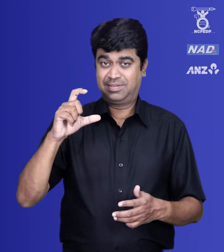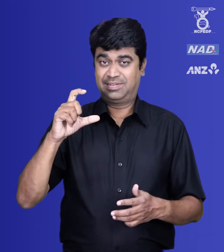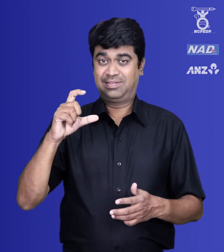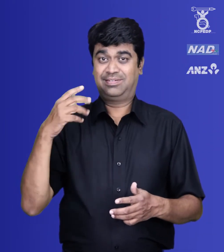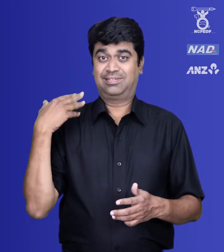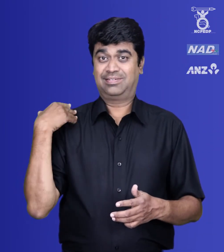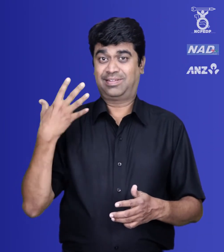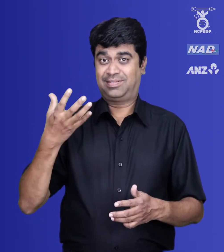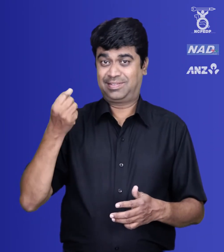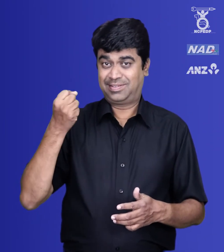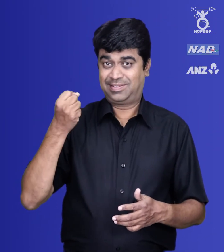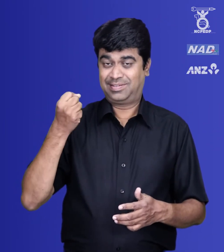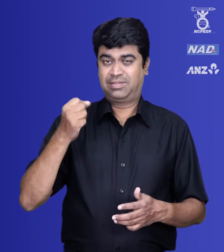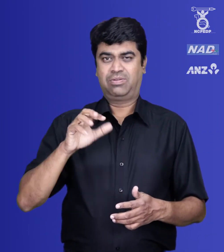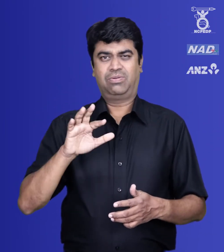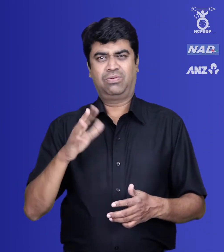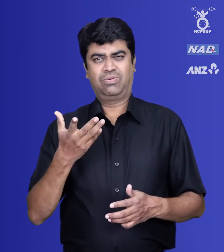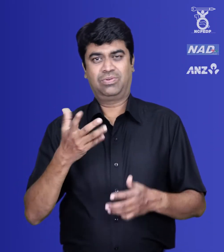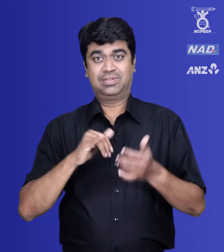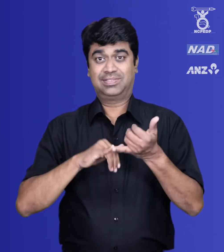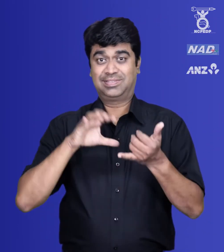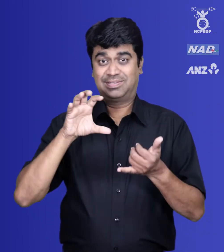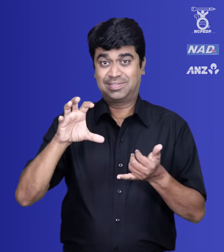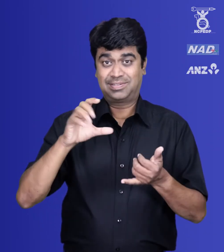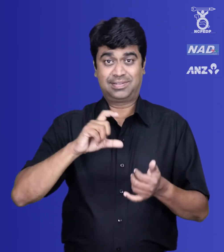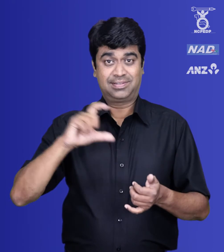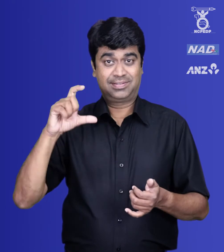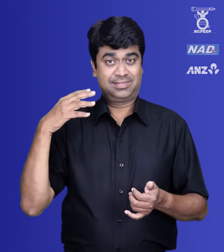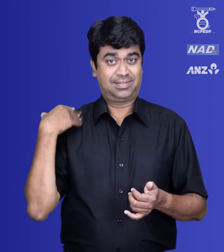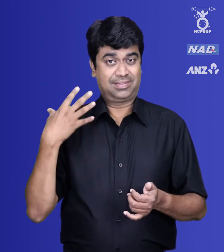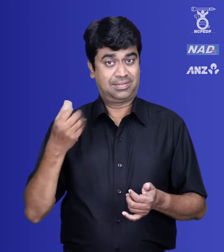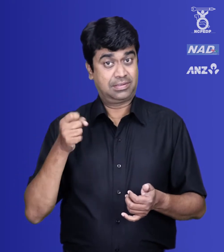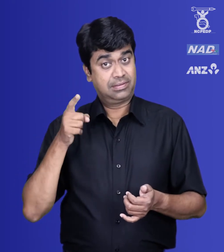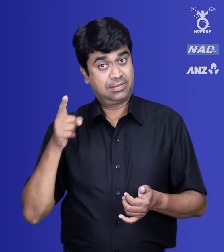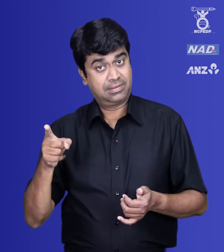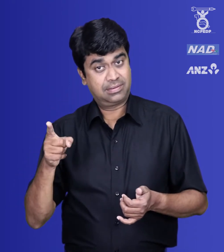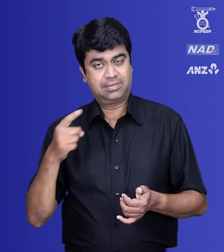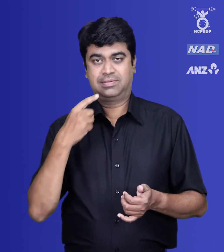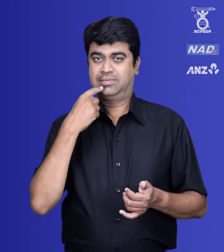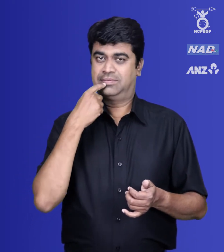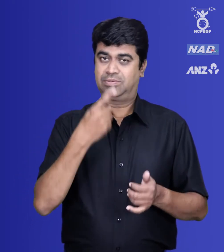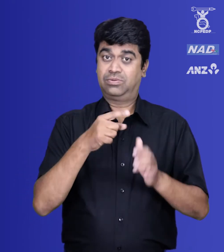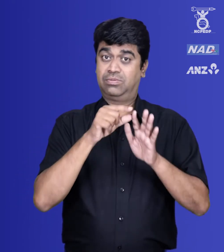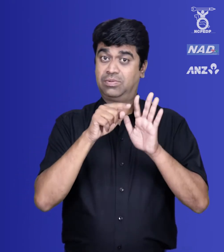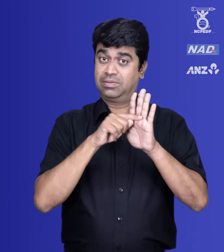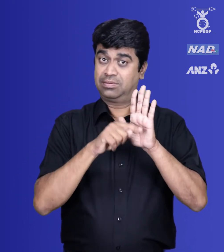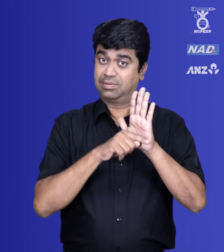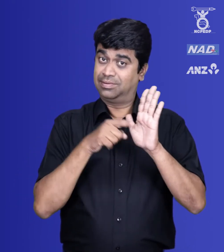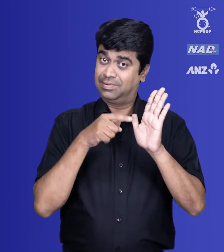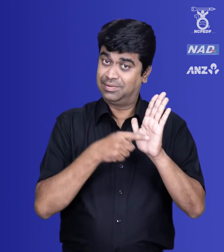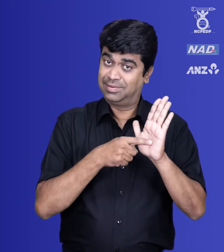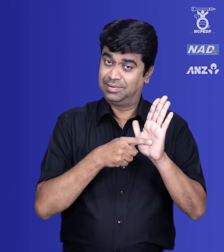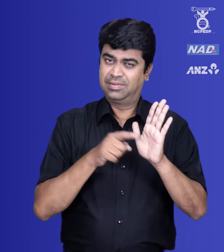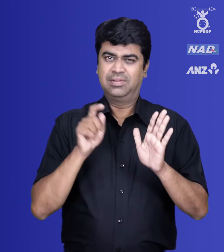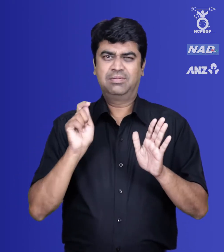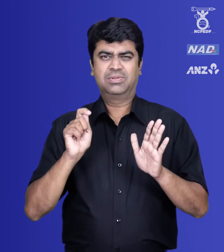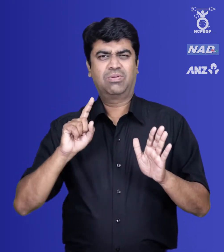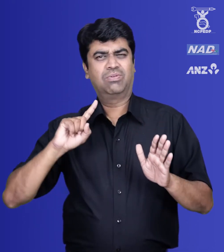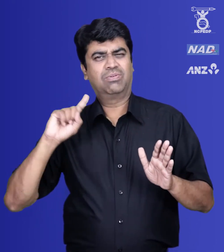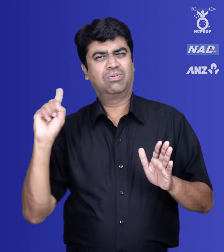23 – establishment shall register a copy of the said policy with the chief commissioner or the state commissioner as